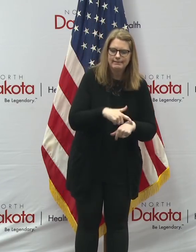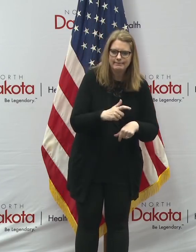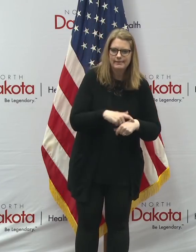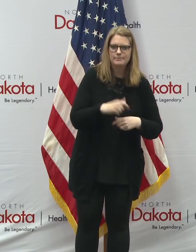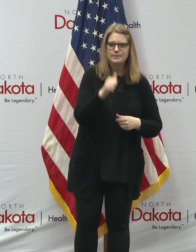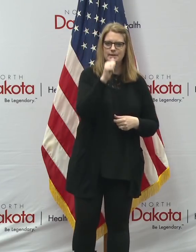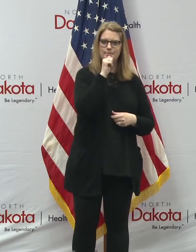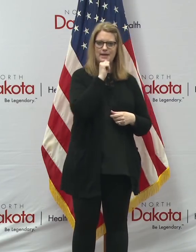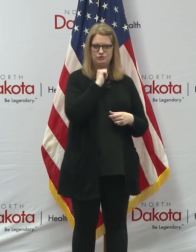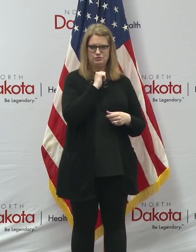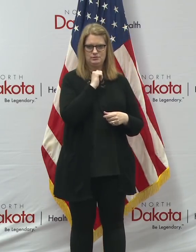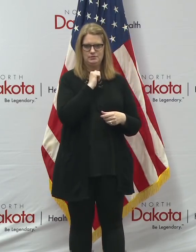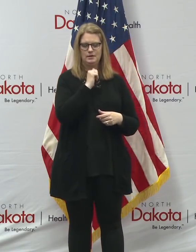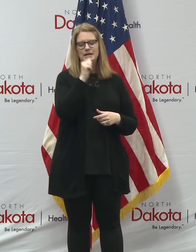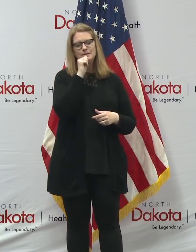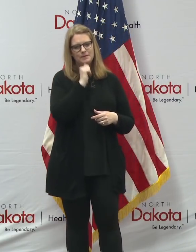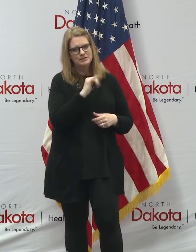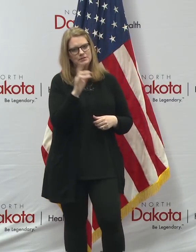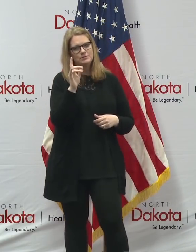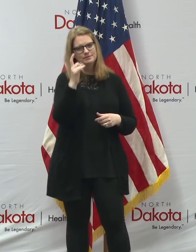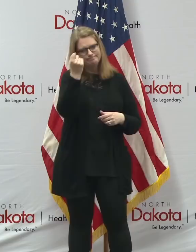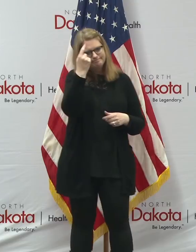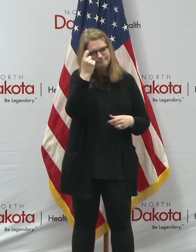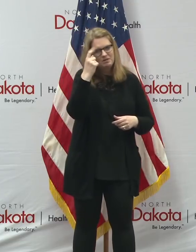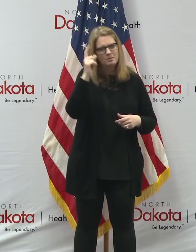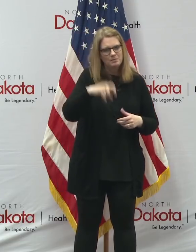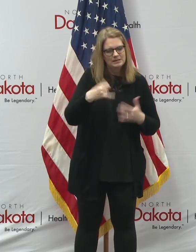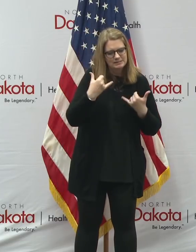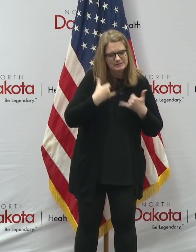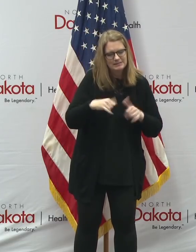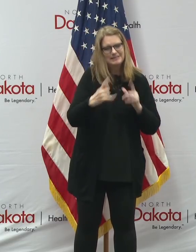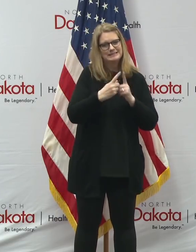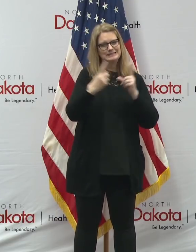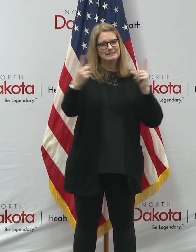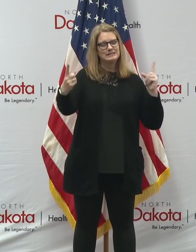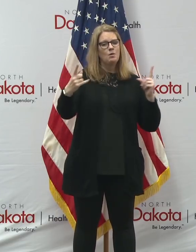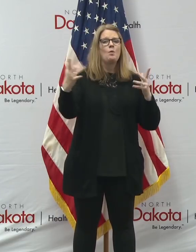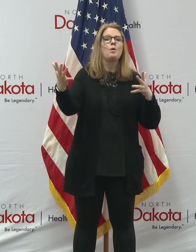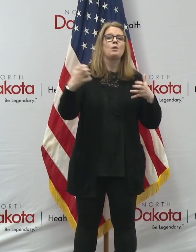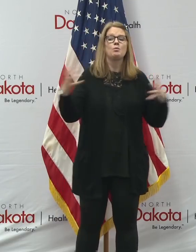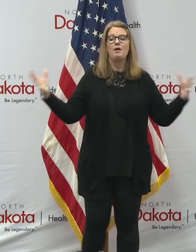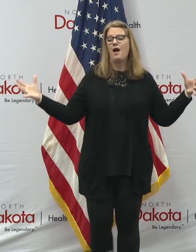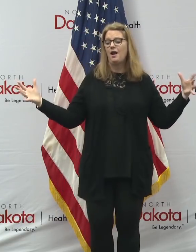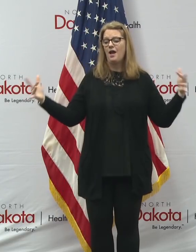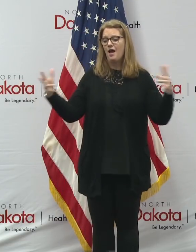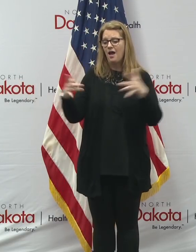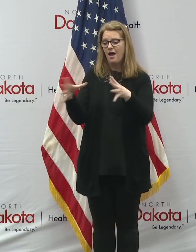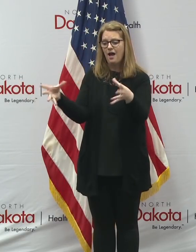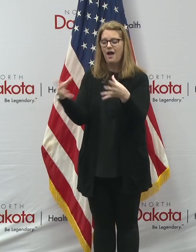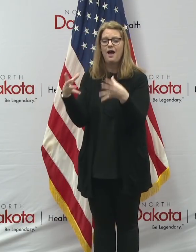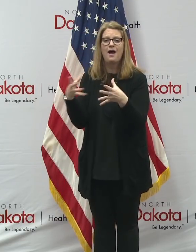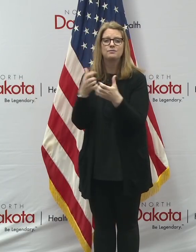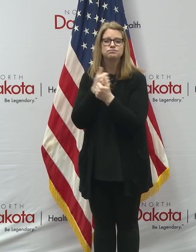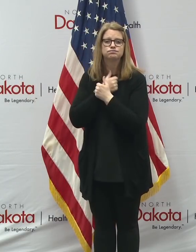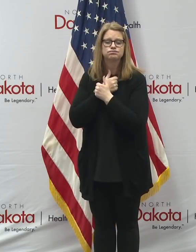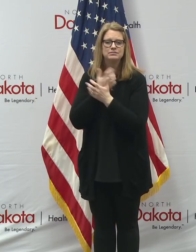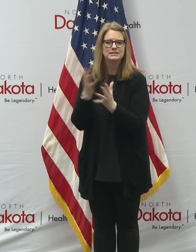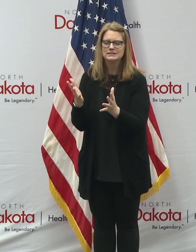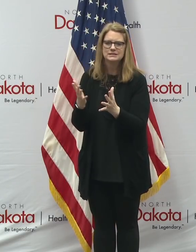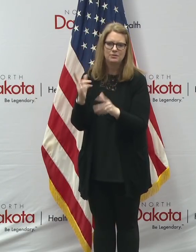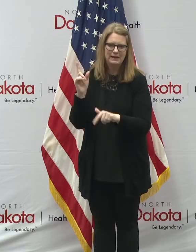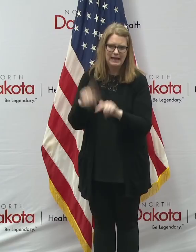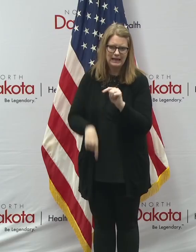to exercise a physical distance during a time when we want to be together, uh, that we have to, uh, as we live with